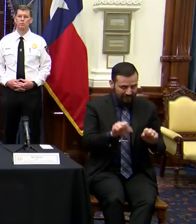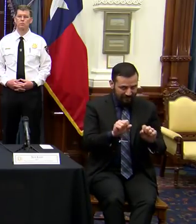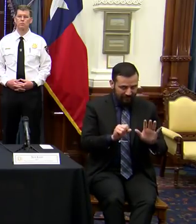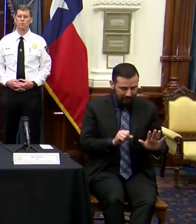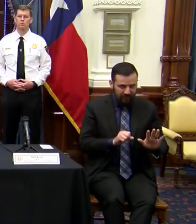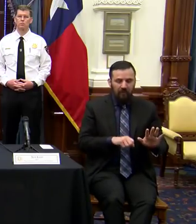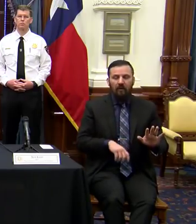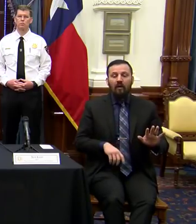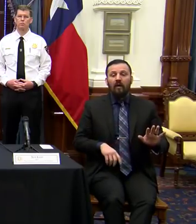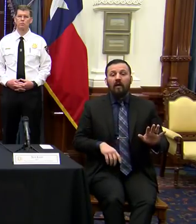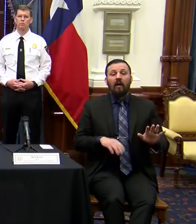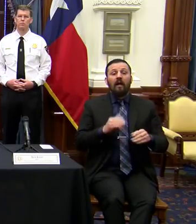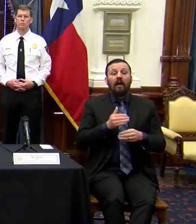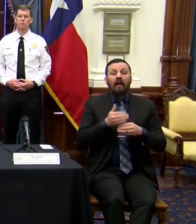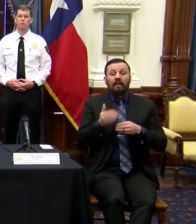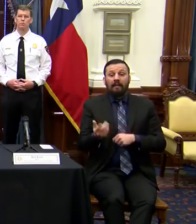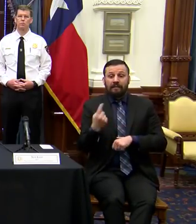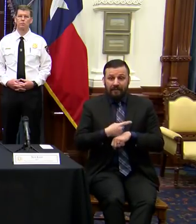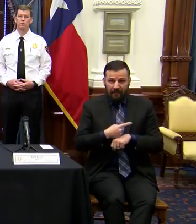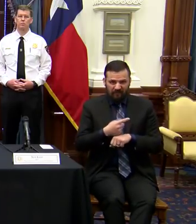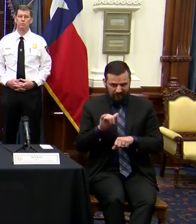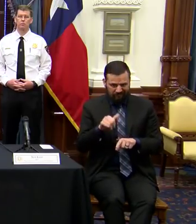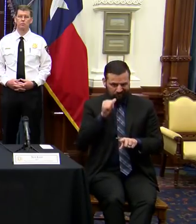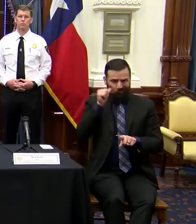As of the next day, yesterday,